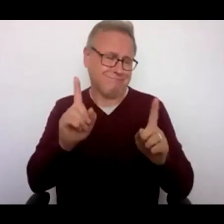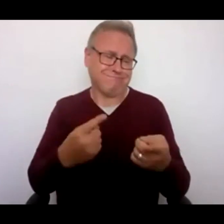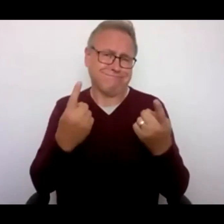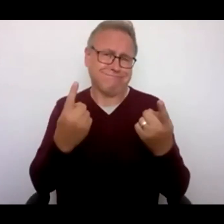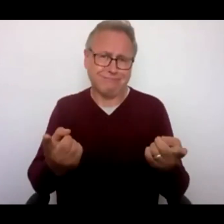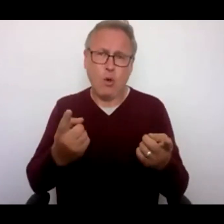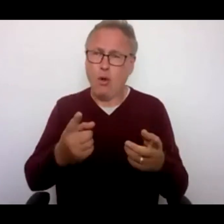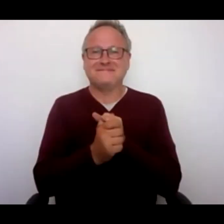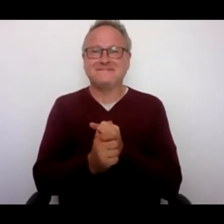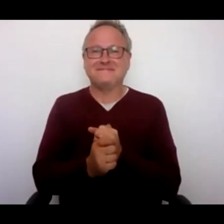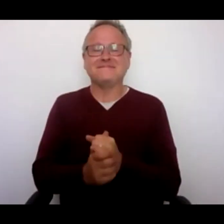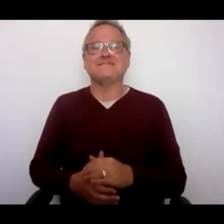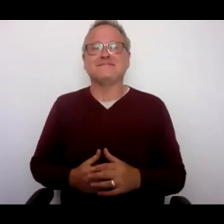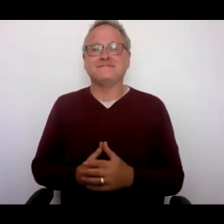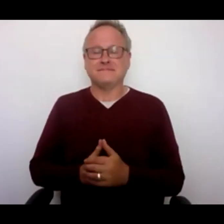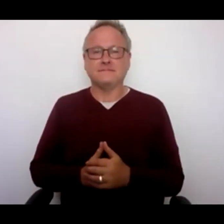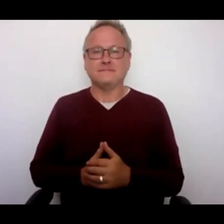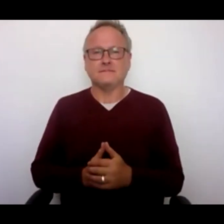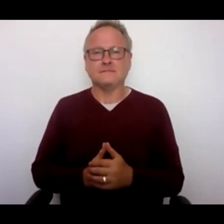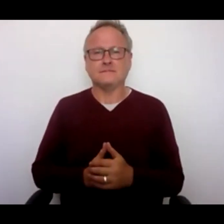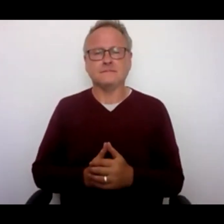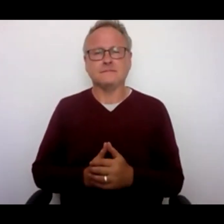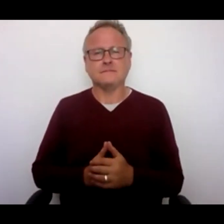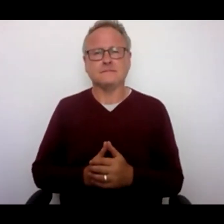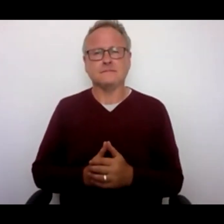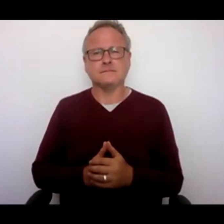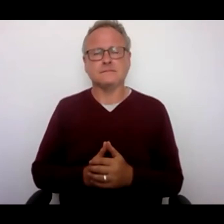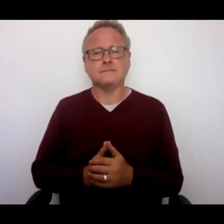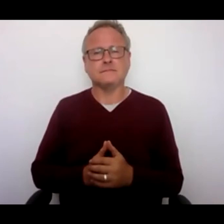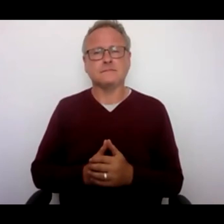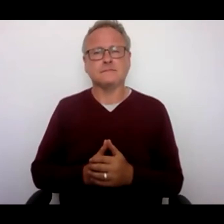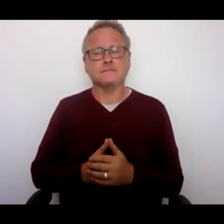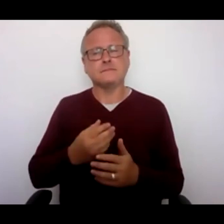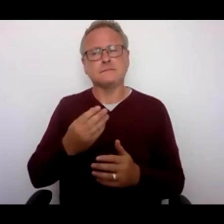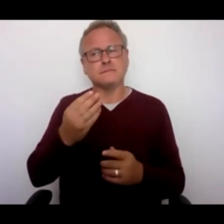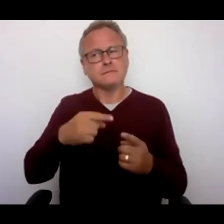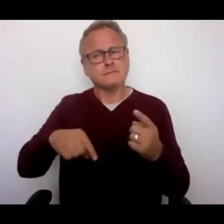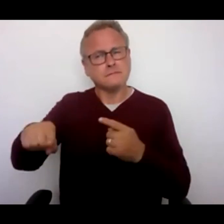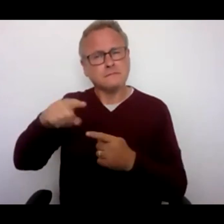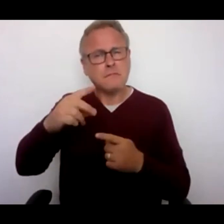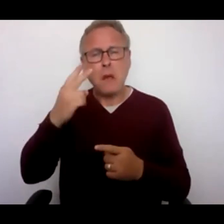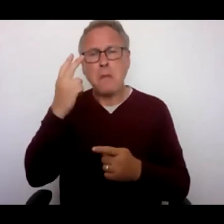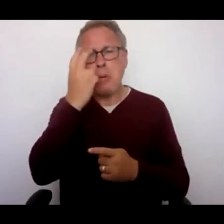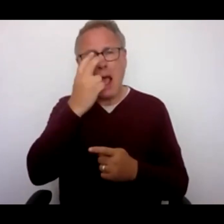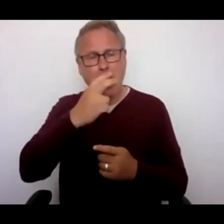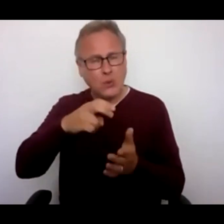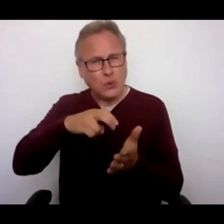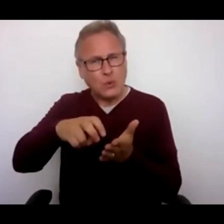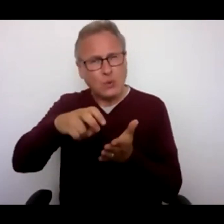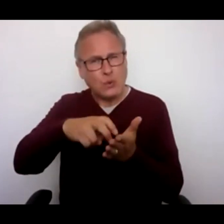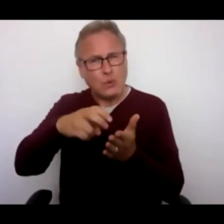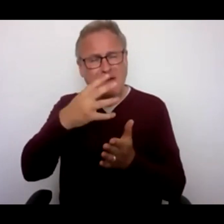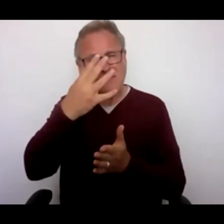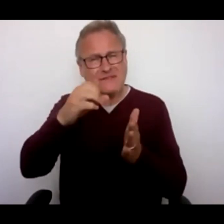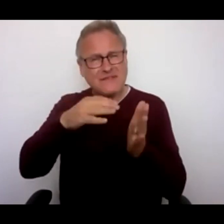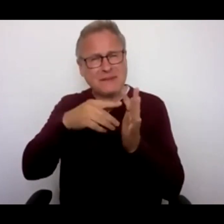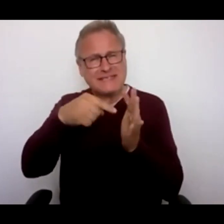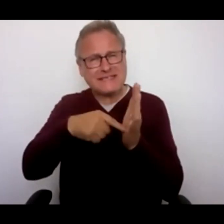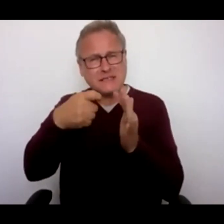It can be difficult for some blind people to walk more than 50 metres. Some of the pavements and roads